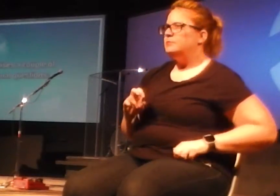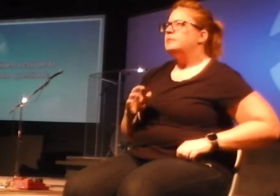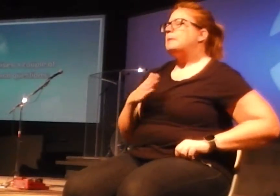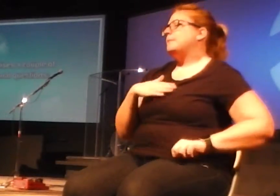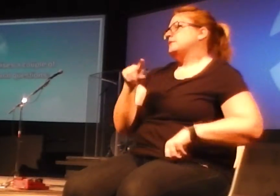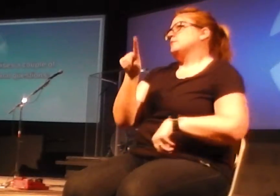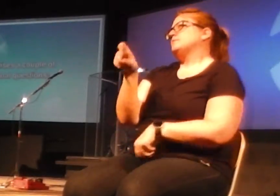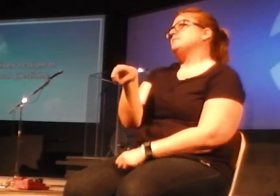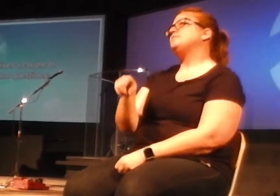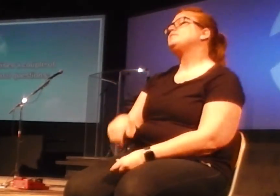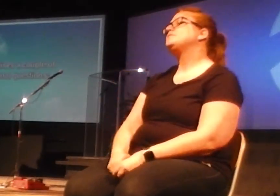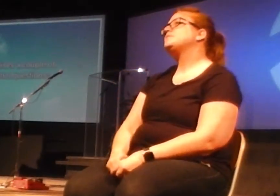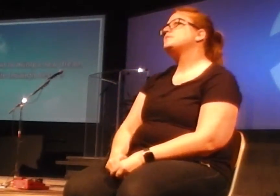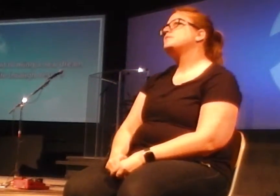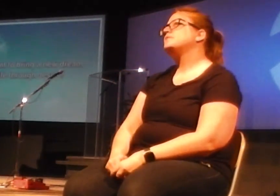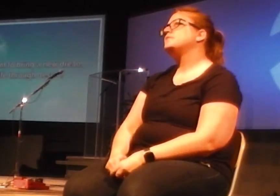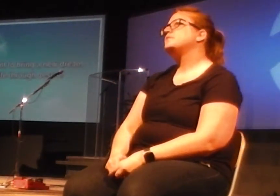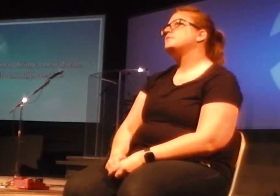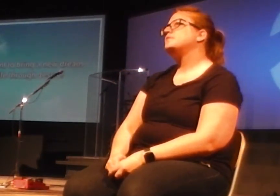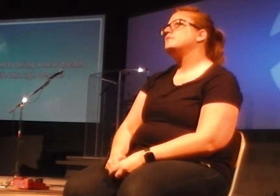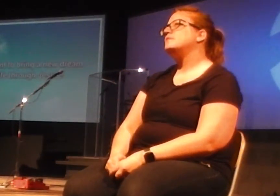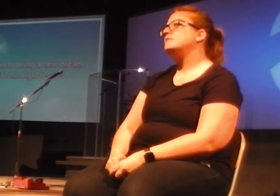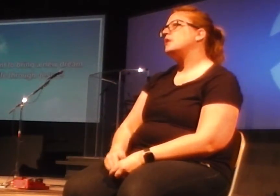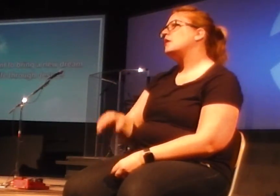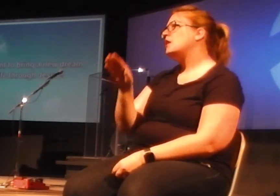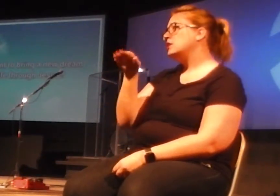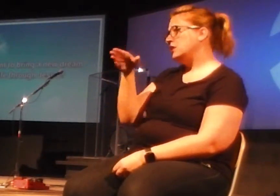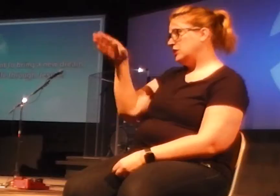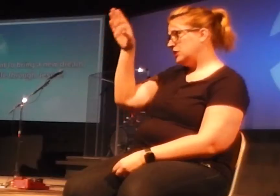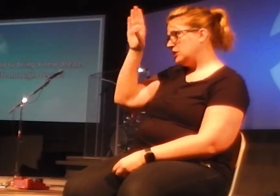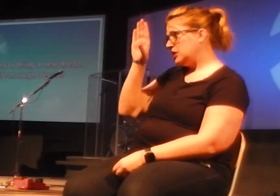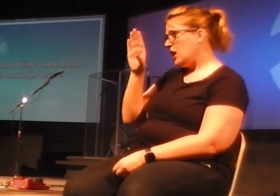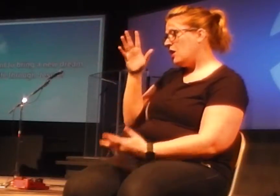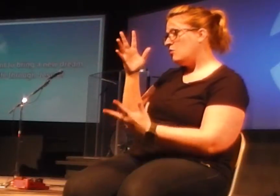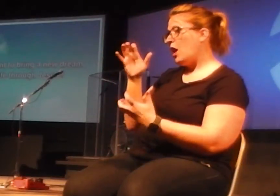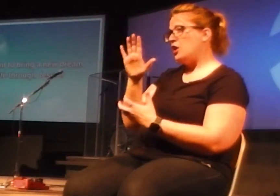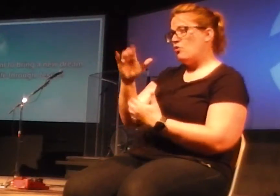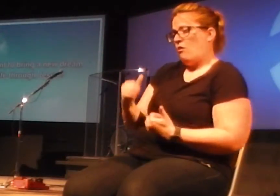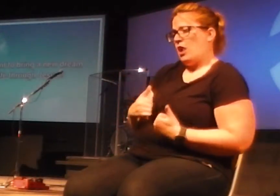Does God want to bring a new dream for your life through Jesus?